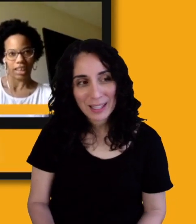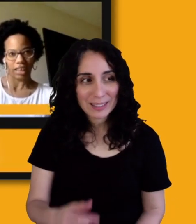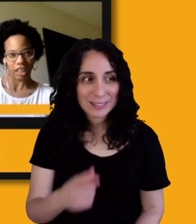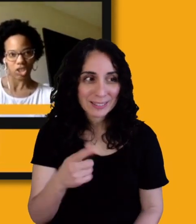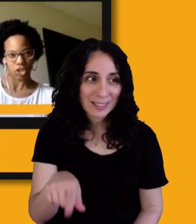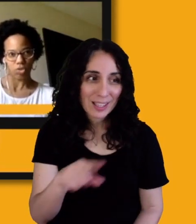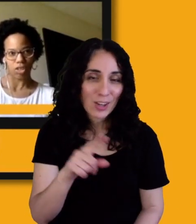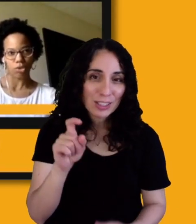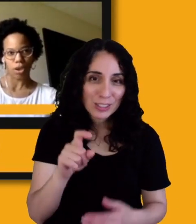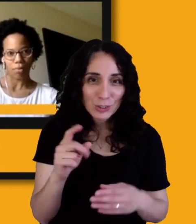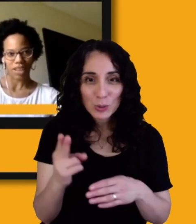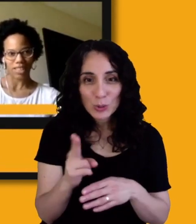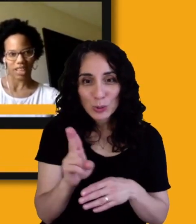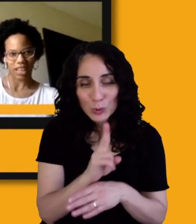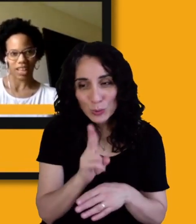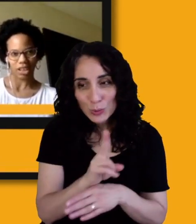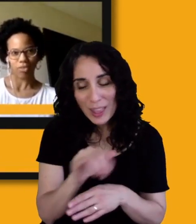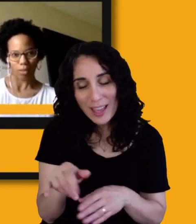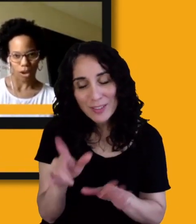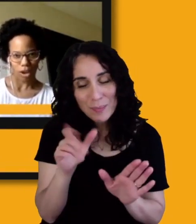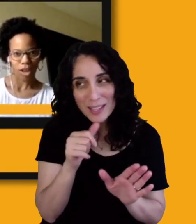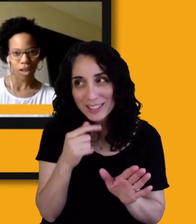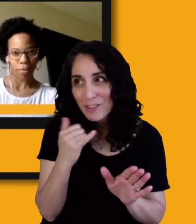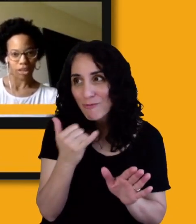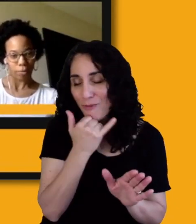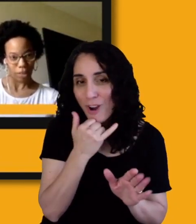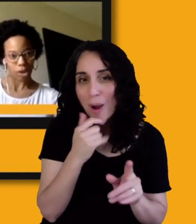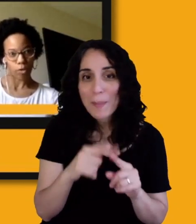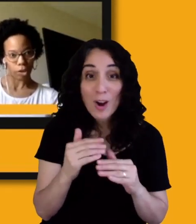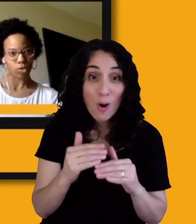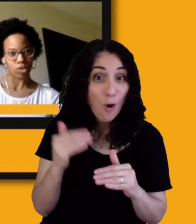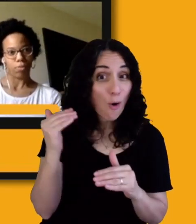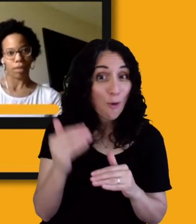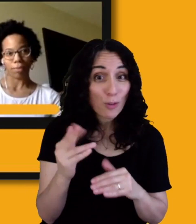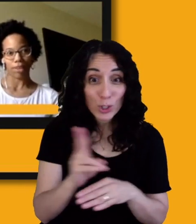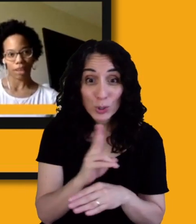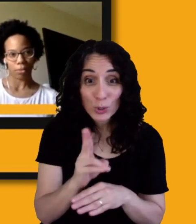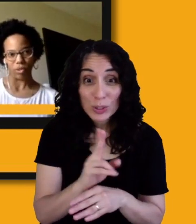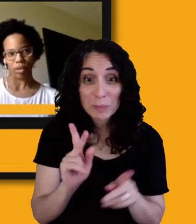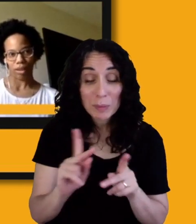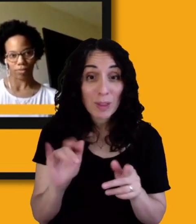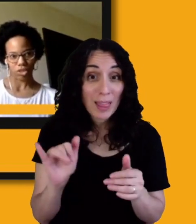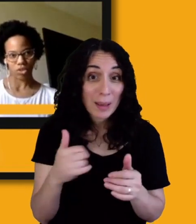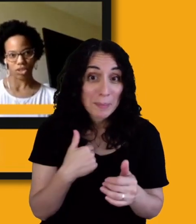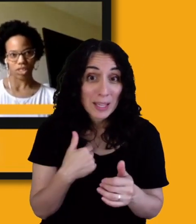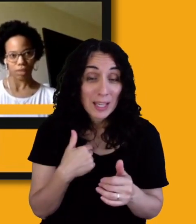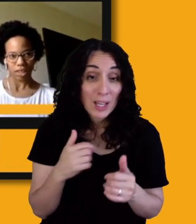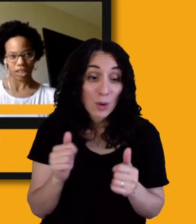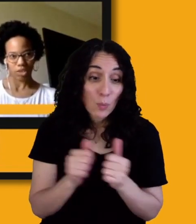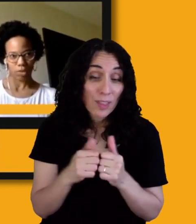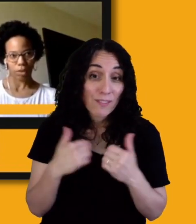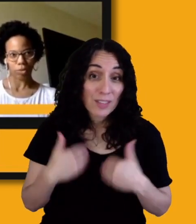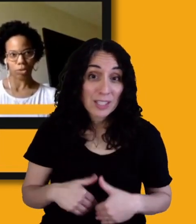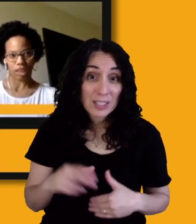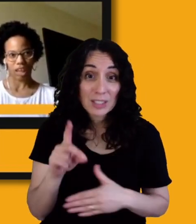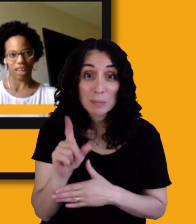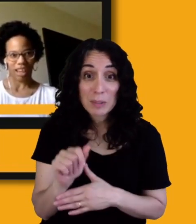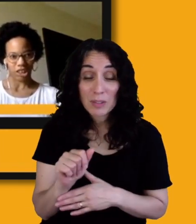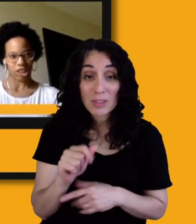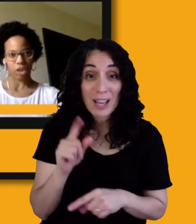need to use them. So I'm not saying that they're wrong, but they're being overused. And people like me who have physical disabilities, but people who can't actually go